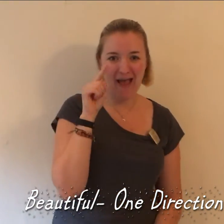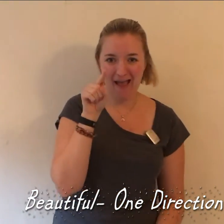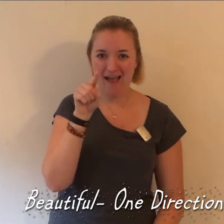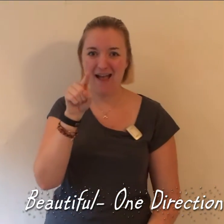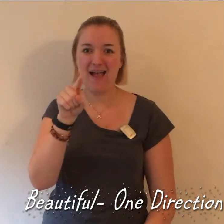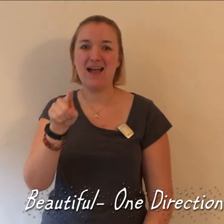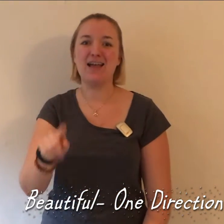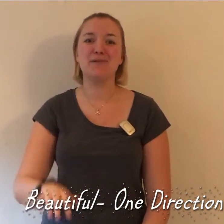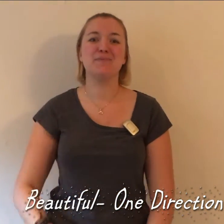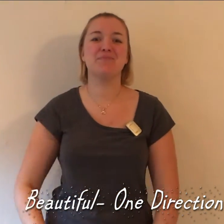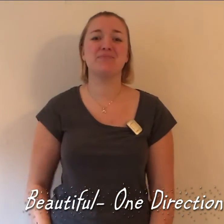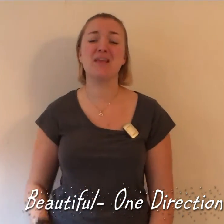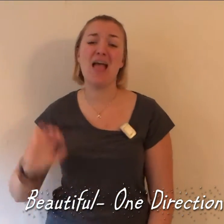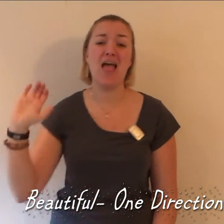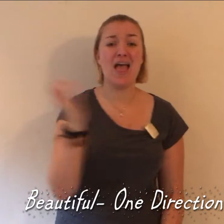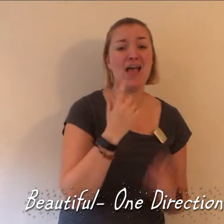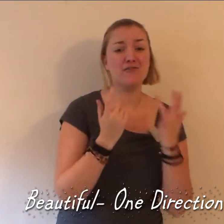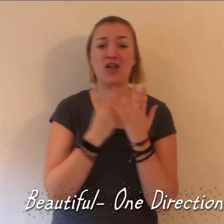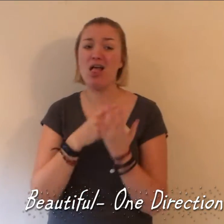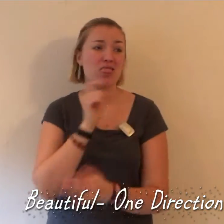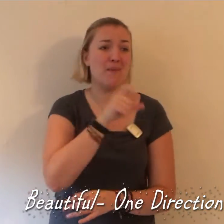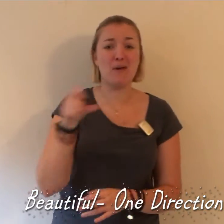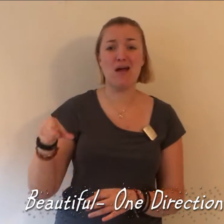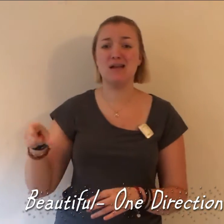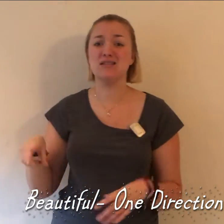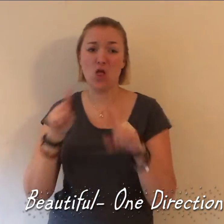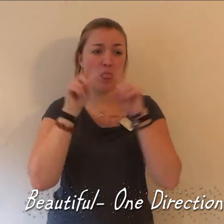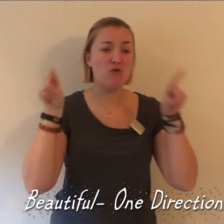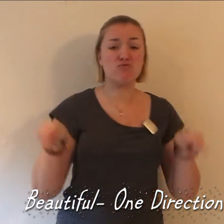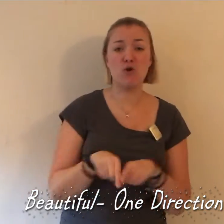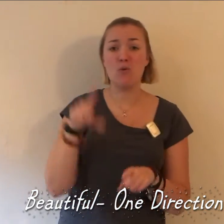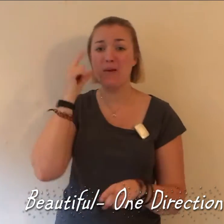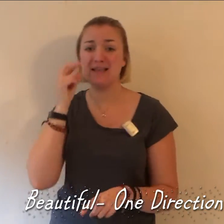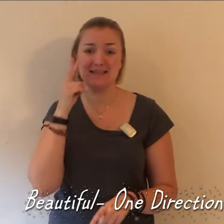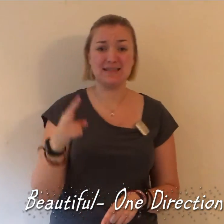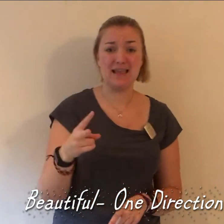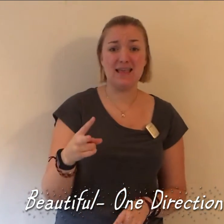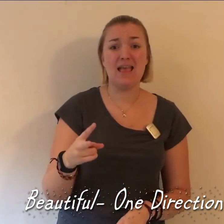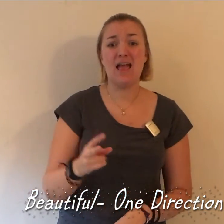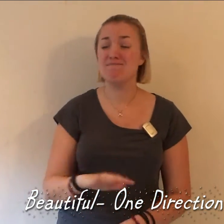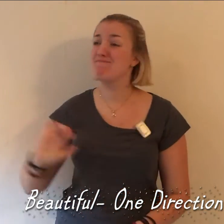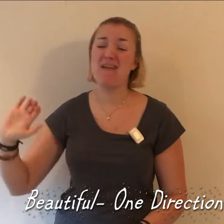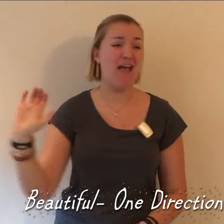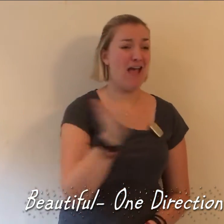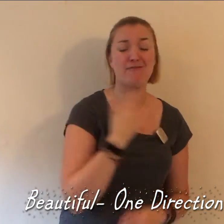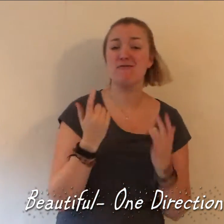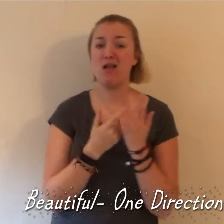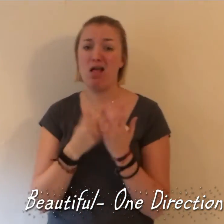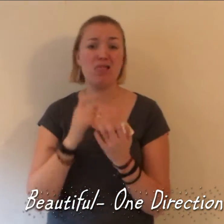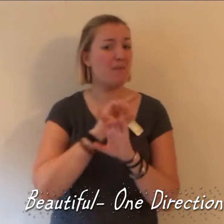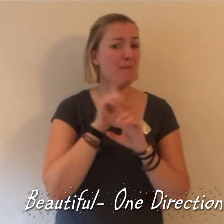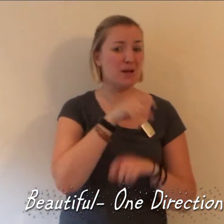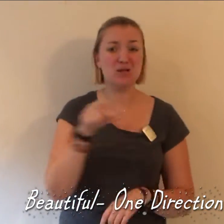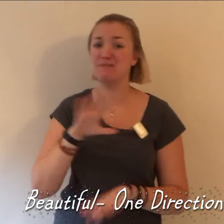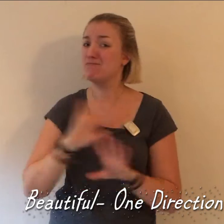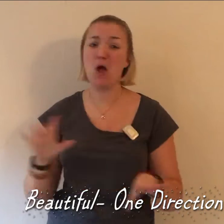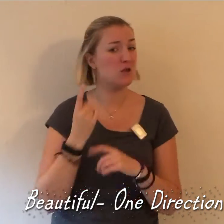eyes Everyone else in the room can see it Everyone else but